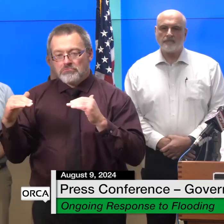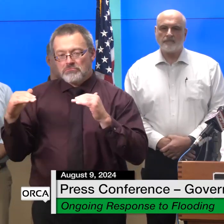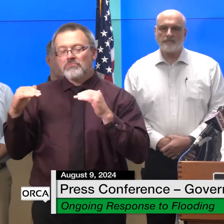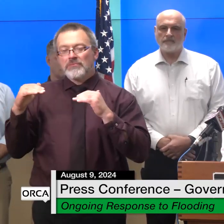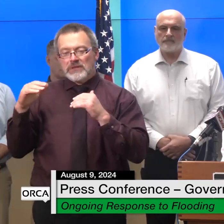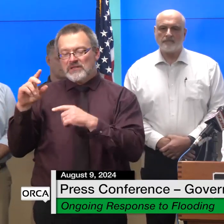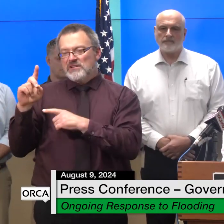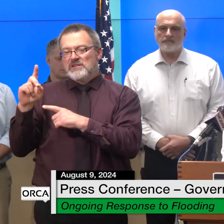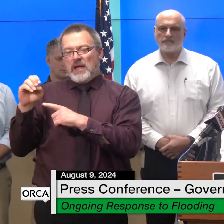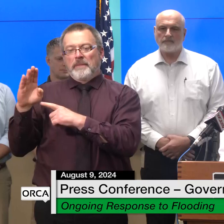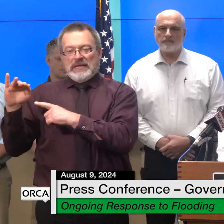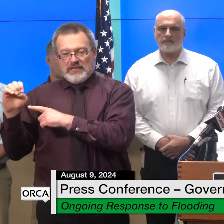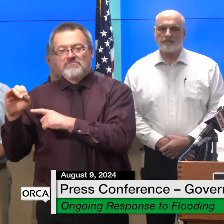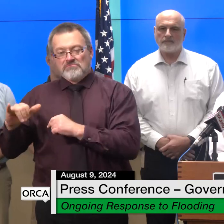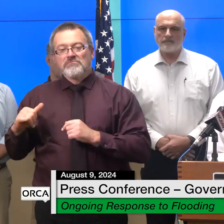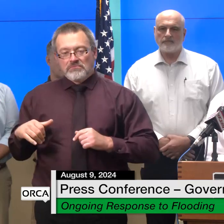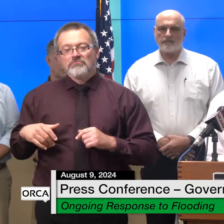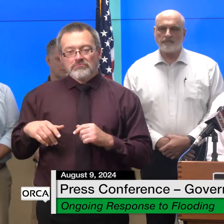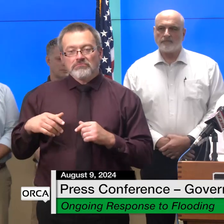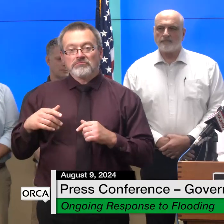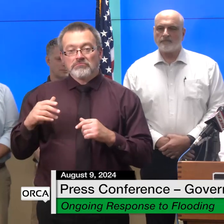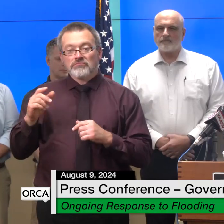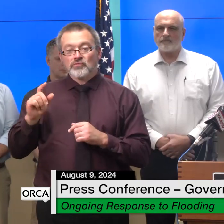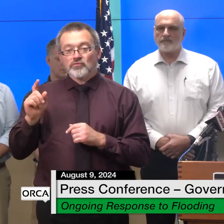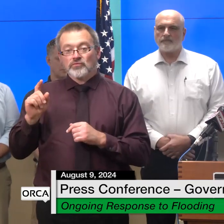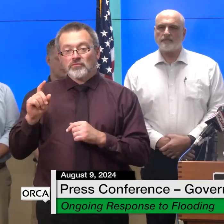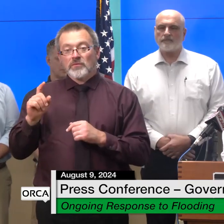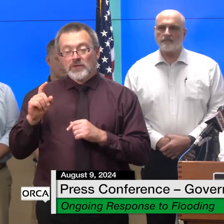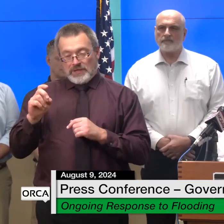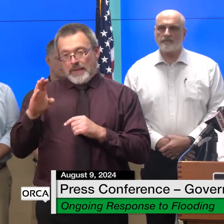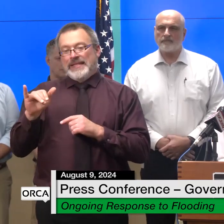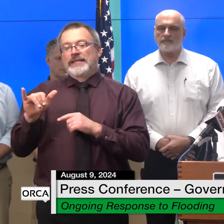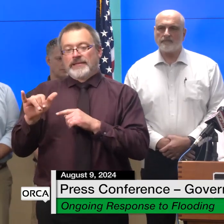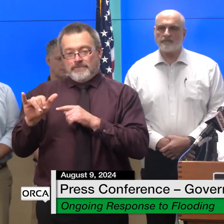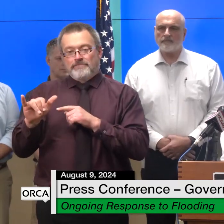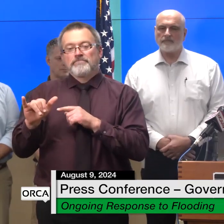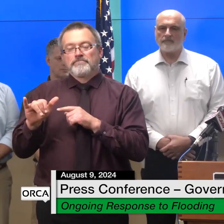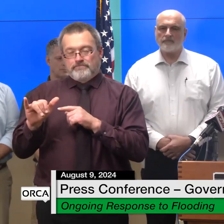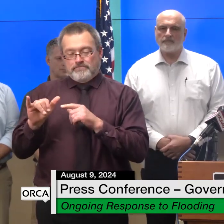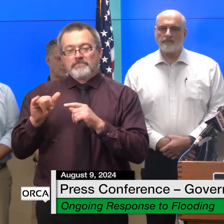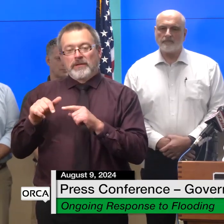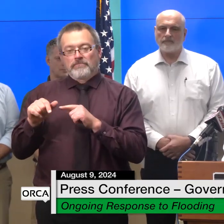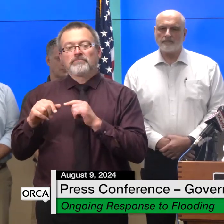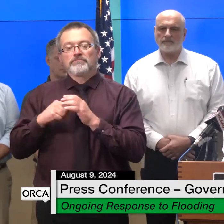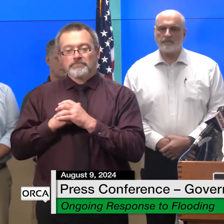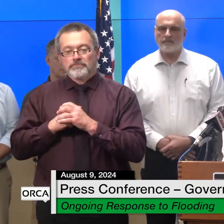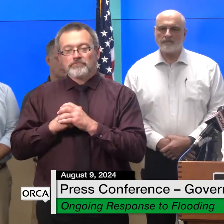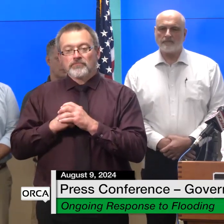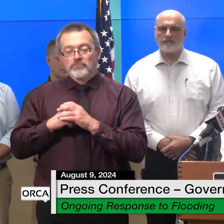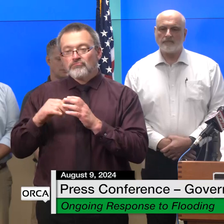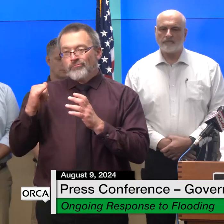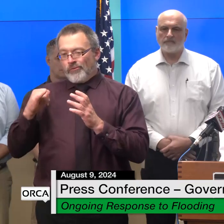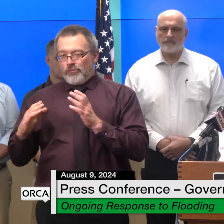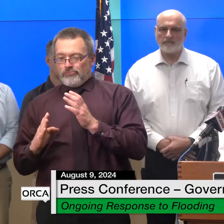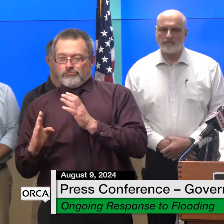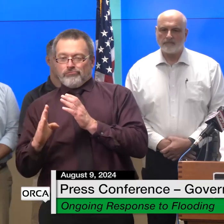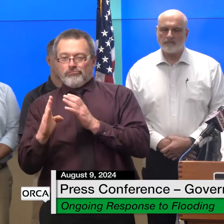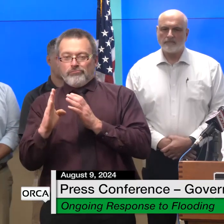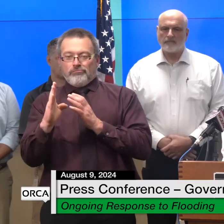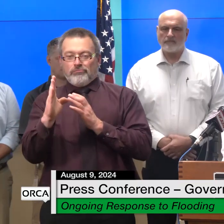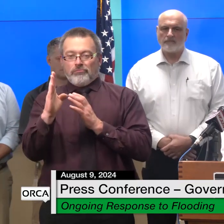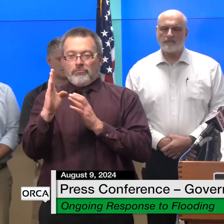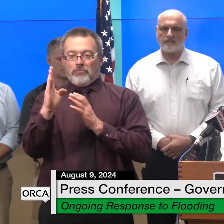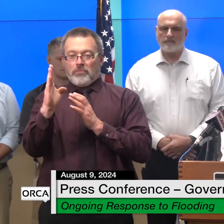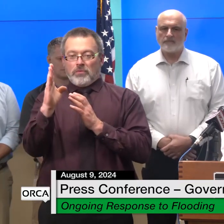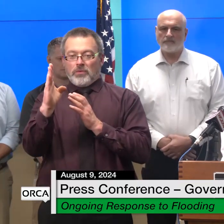let's start with Debbie the good news is it appears to be tracking westerly and Vermont is no